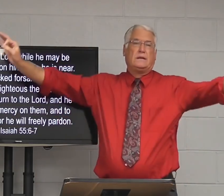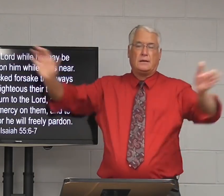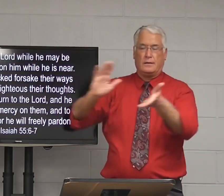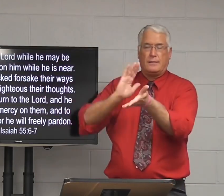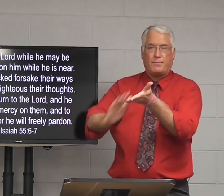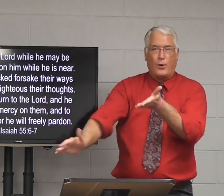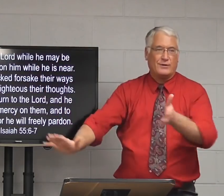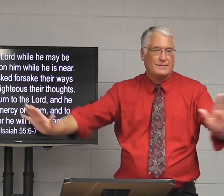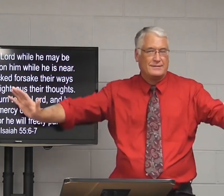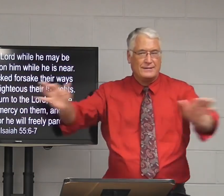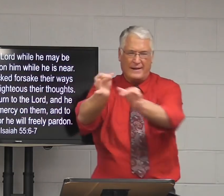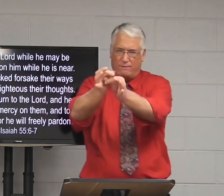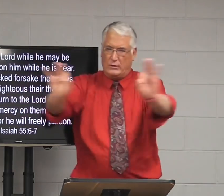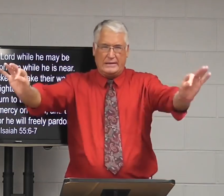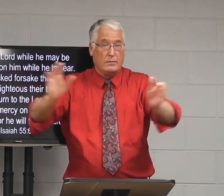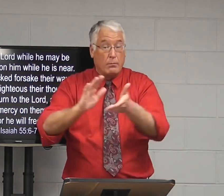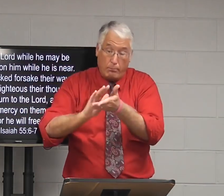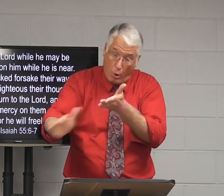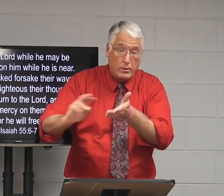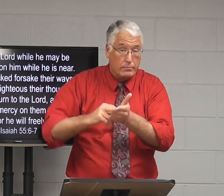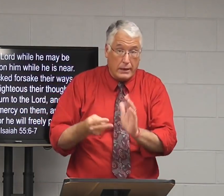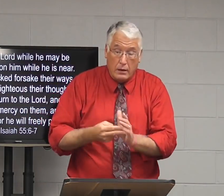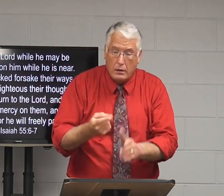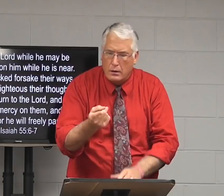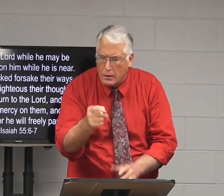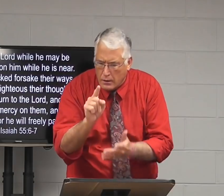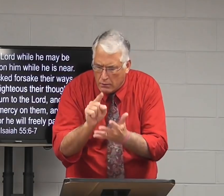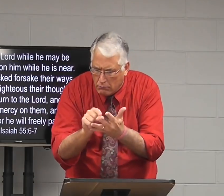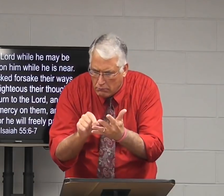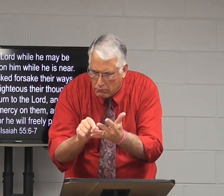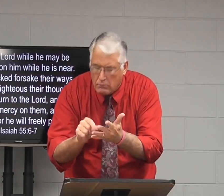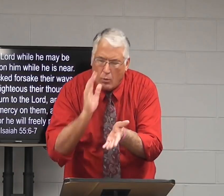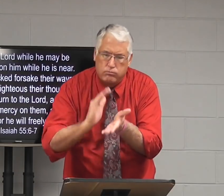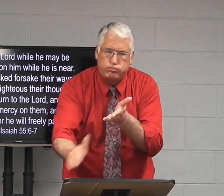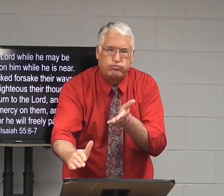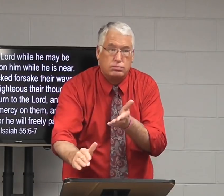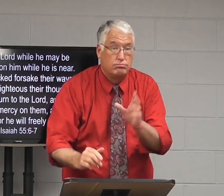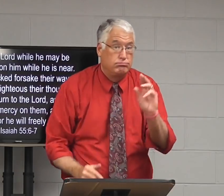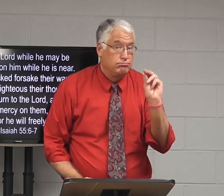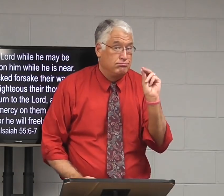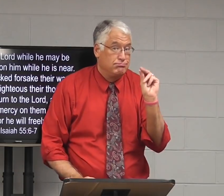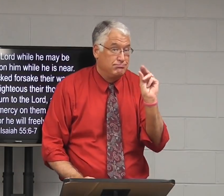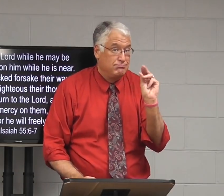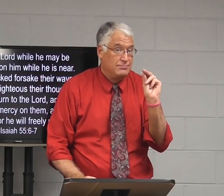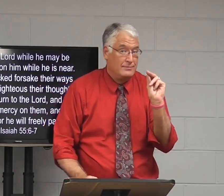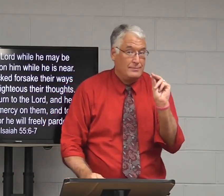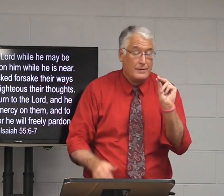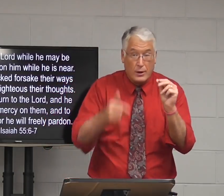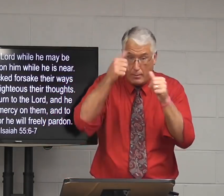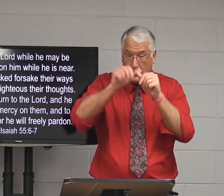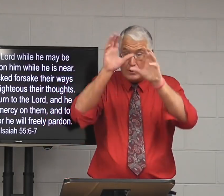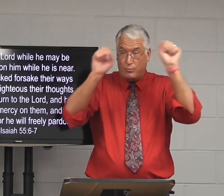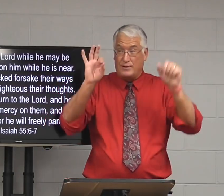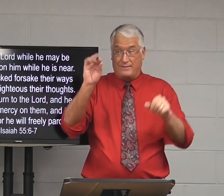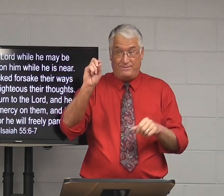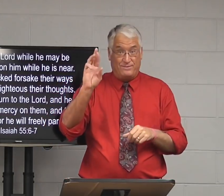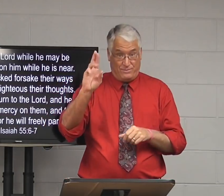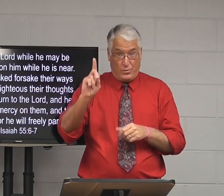pardon. Freely. Meaning, do you have to do all these things to receive forgiveness?